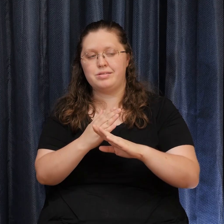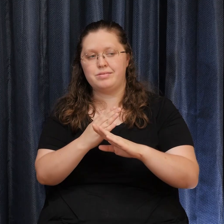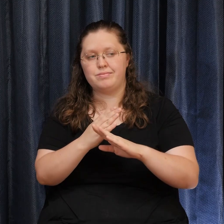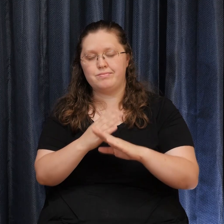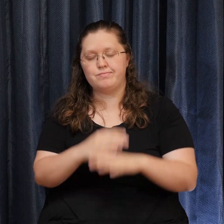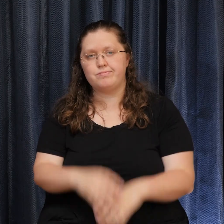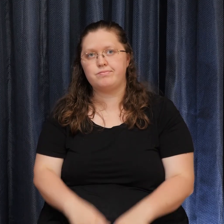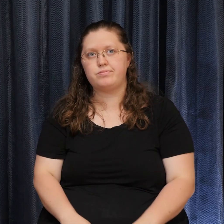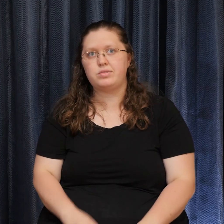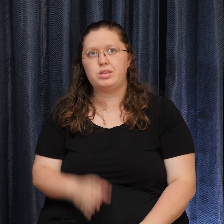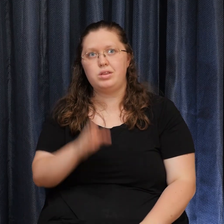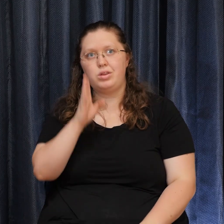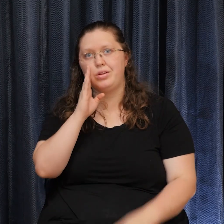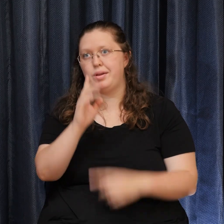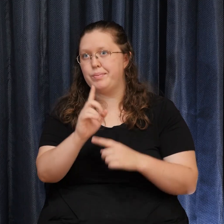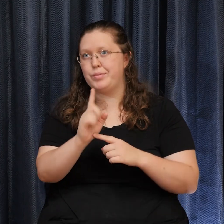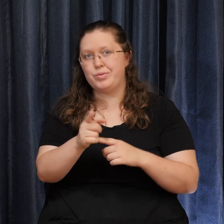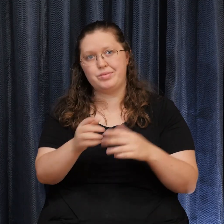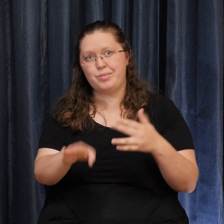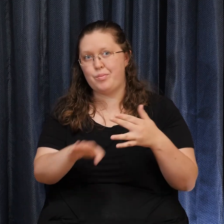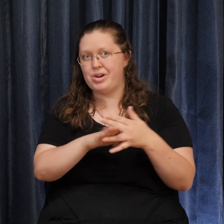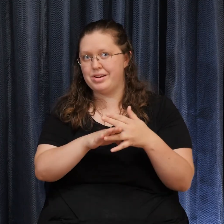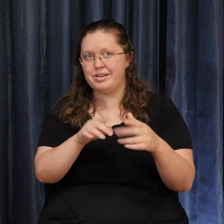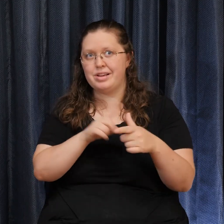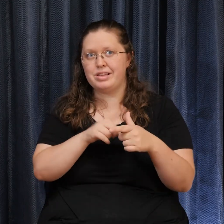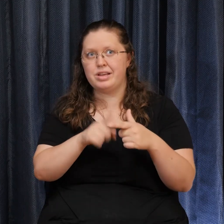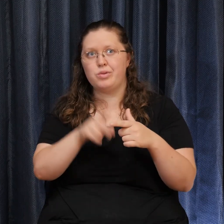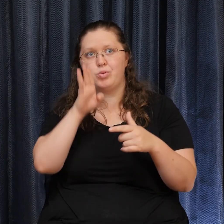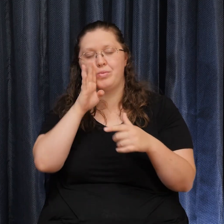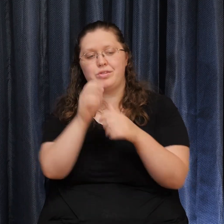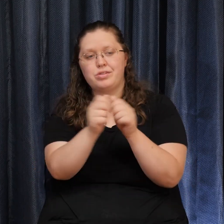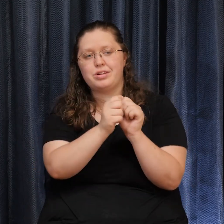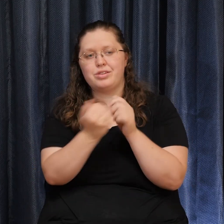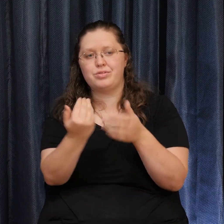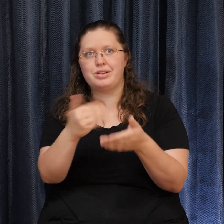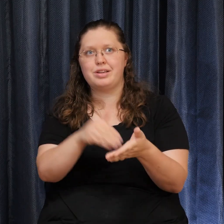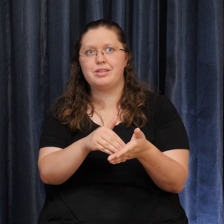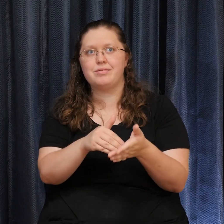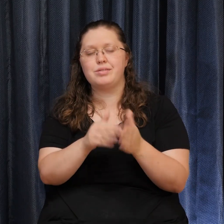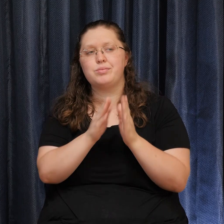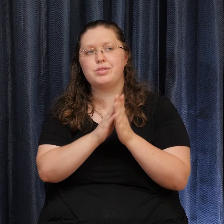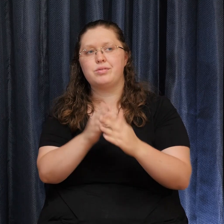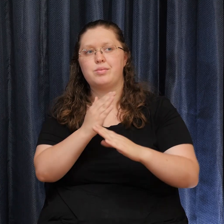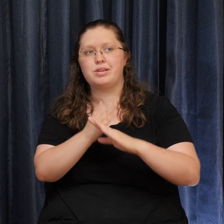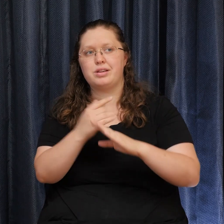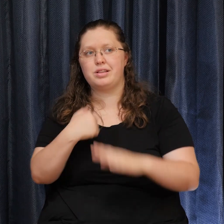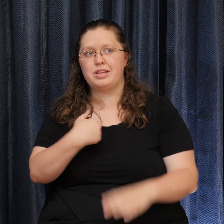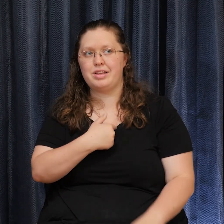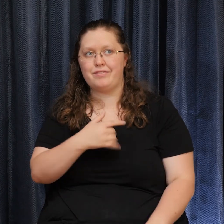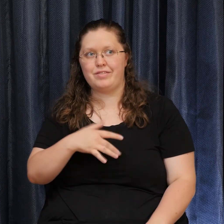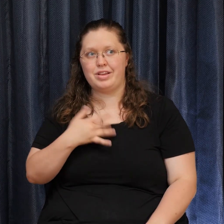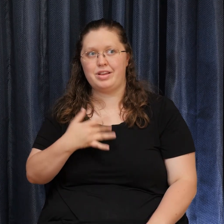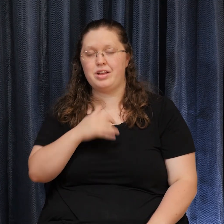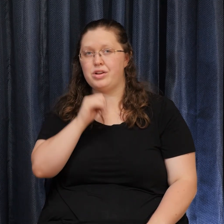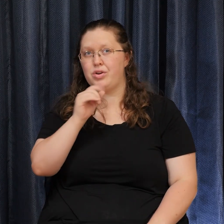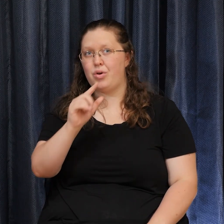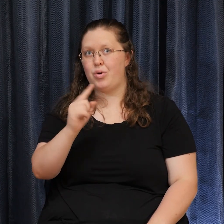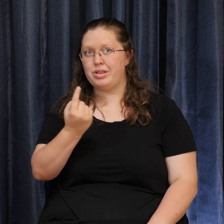So let's pray together Our prayer for protection And as we do Let's feel it For not only our nation But all of our world